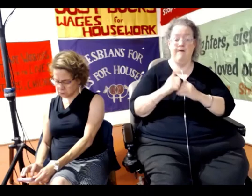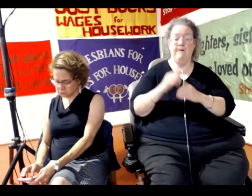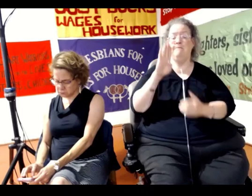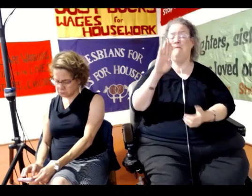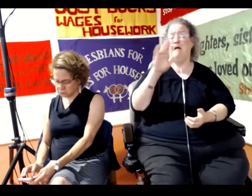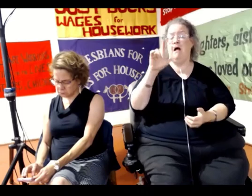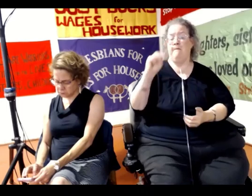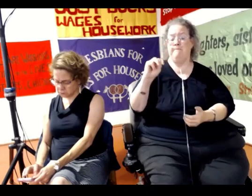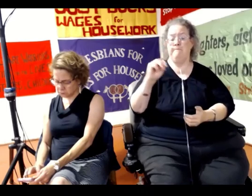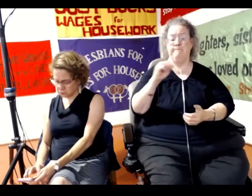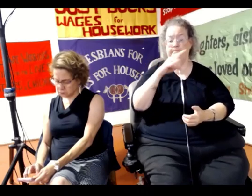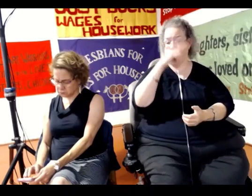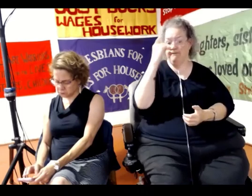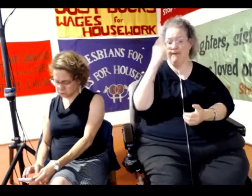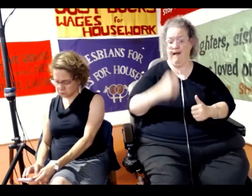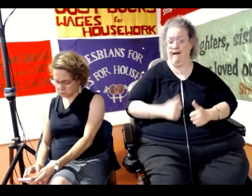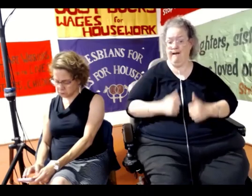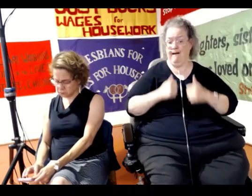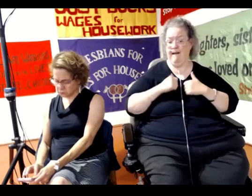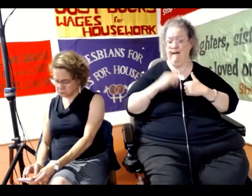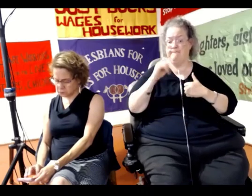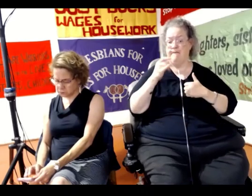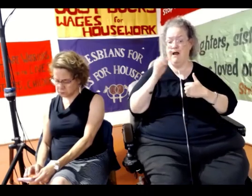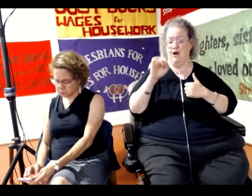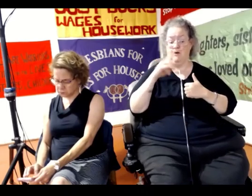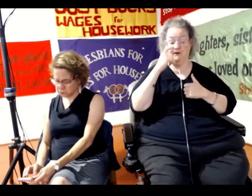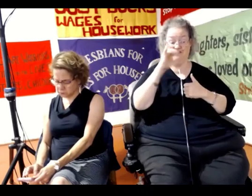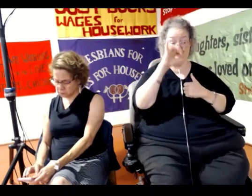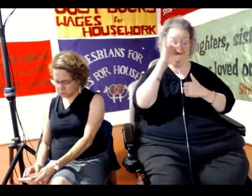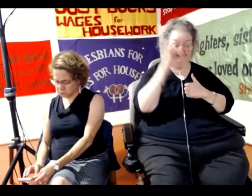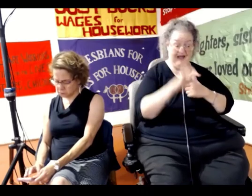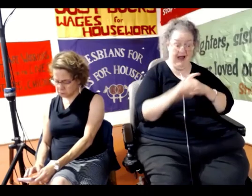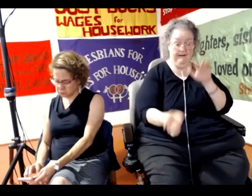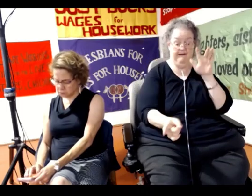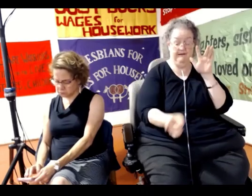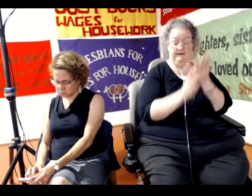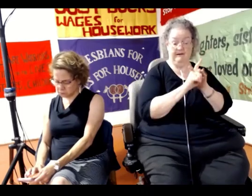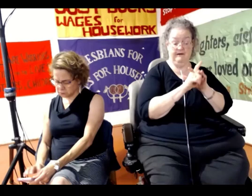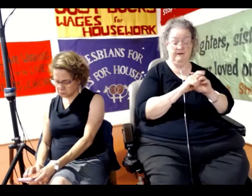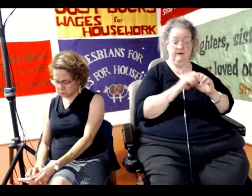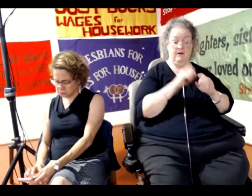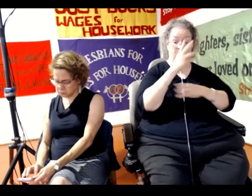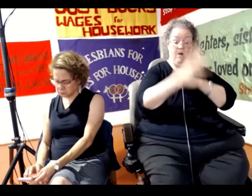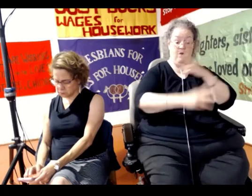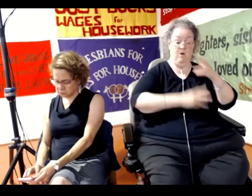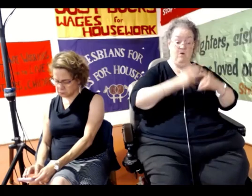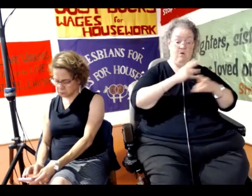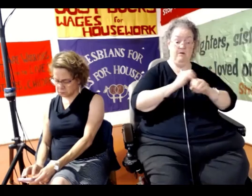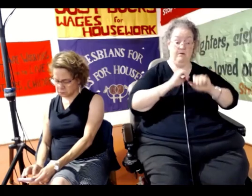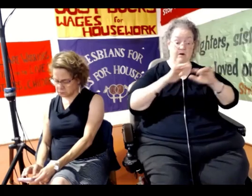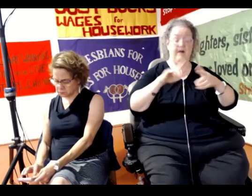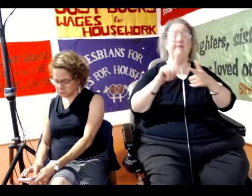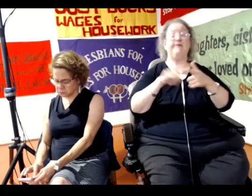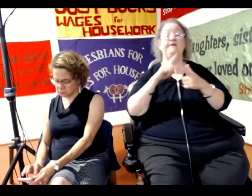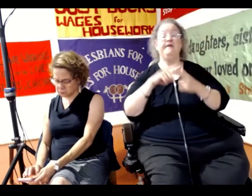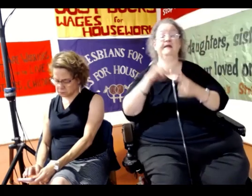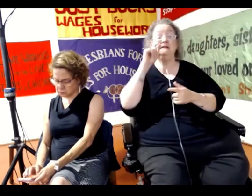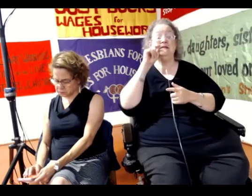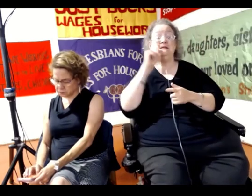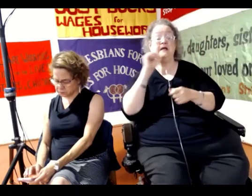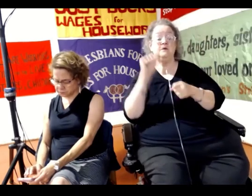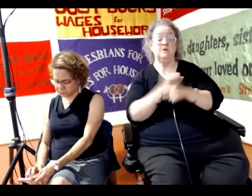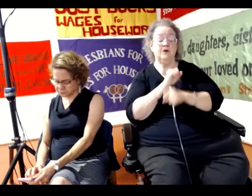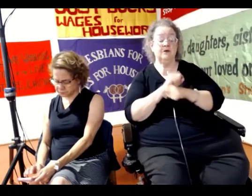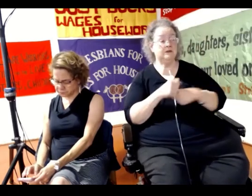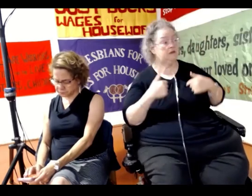because when that outpouring came about, when then sex workers were saying, look, this is the treatment we